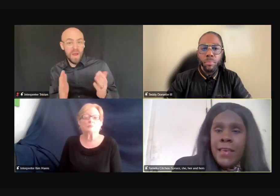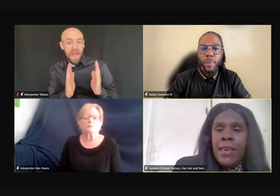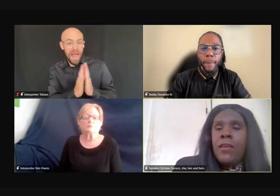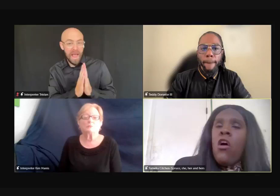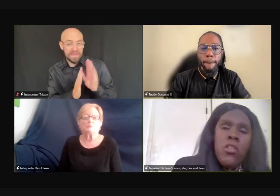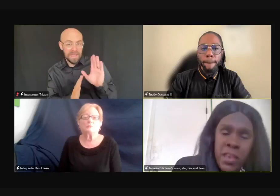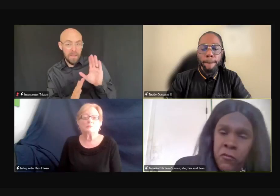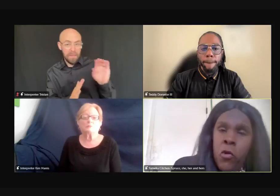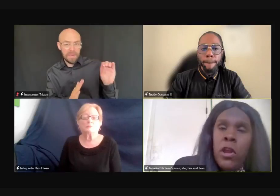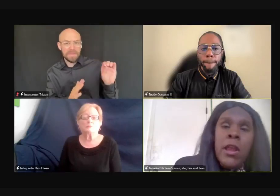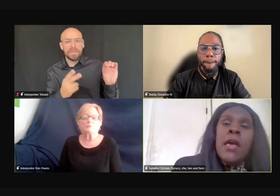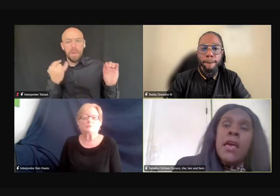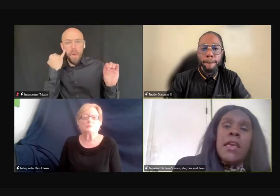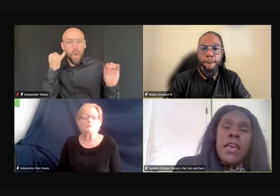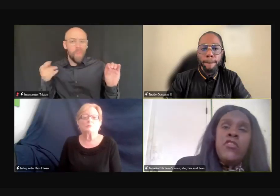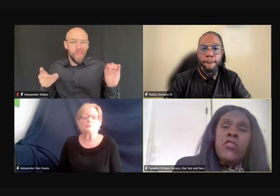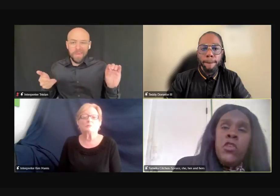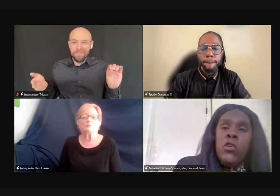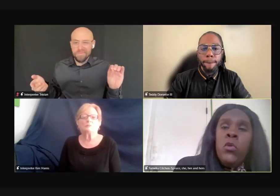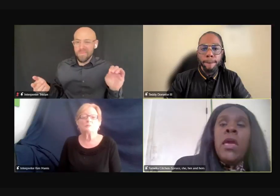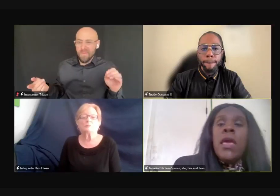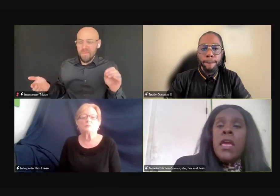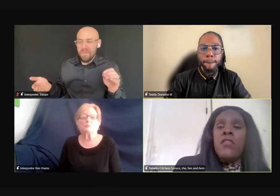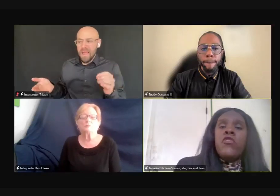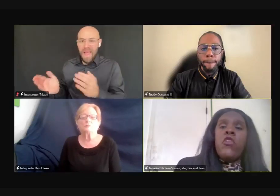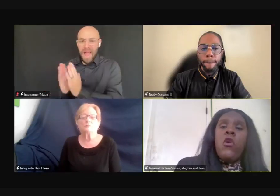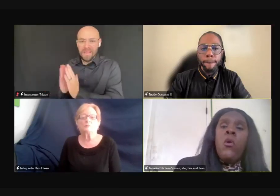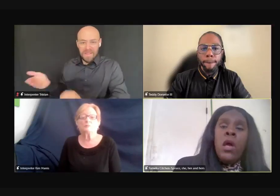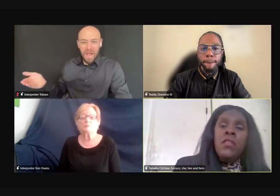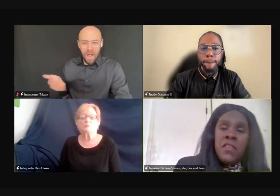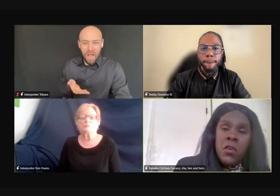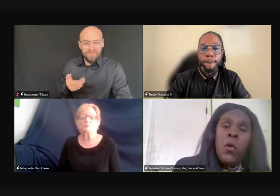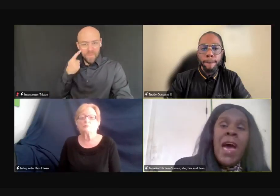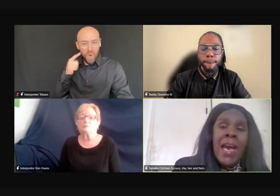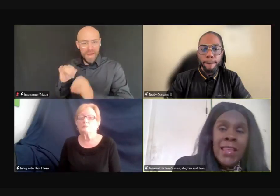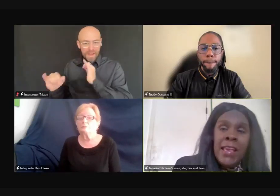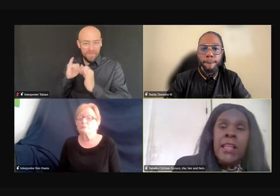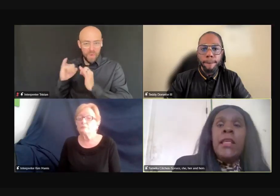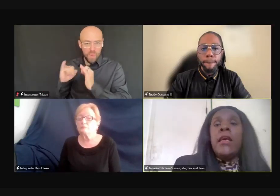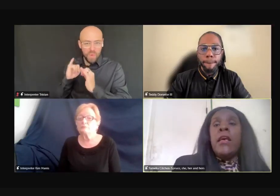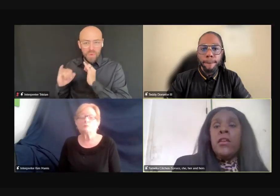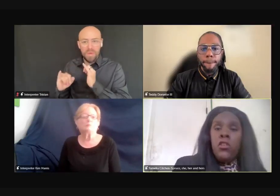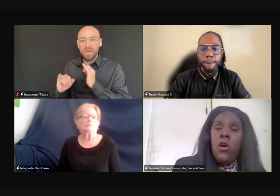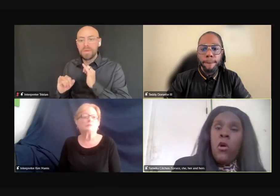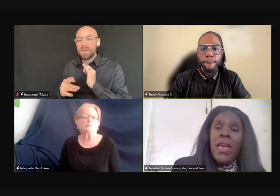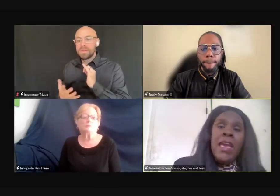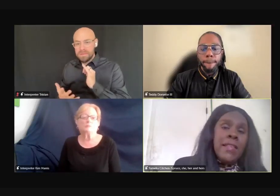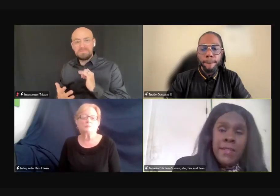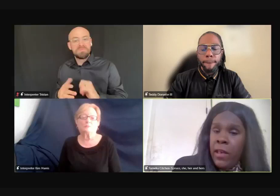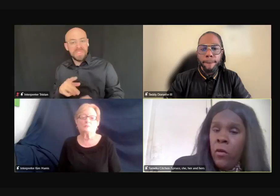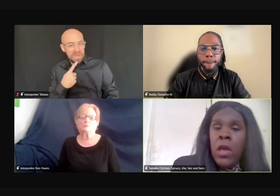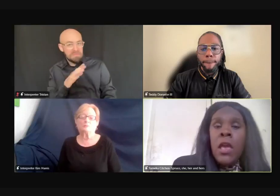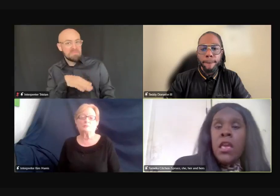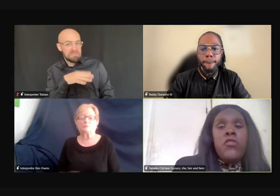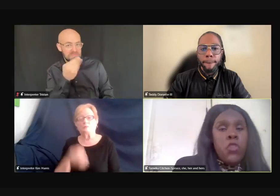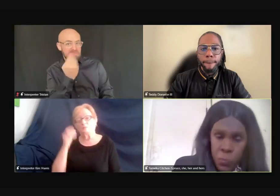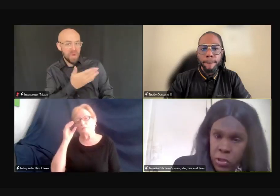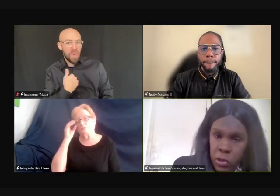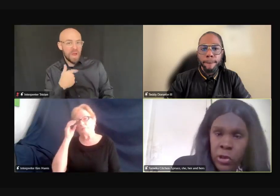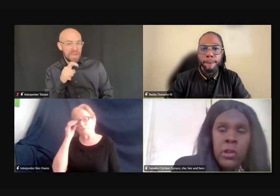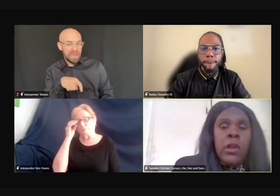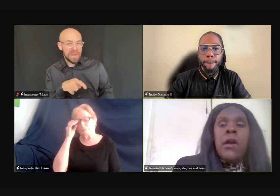let's say they get called in for an interview. And so they say, well, I need, you know, ASL